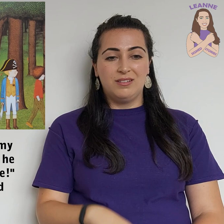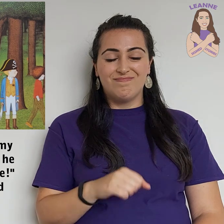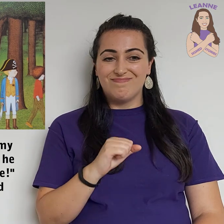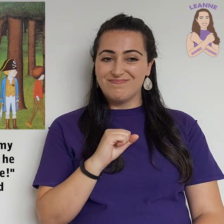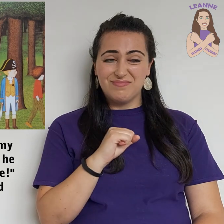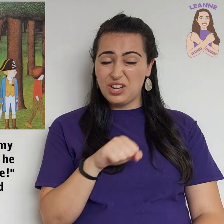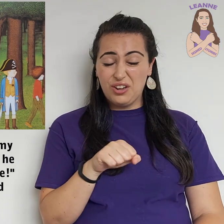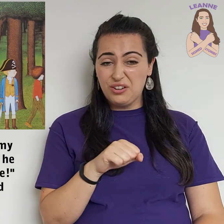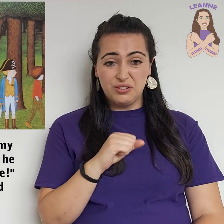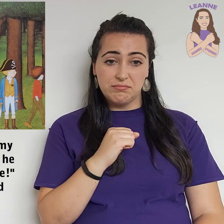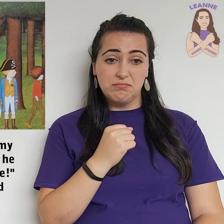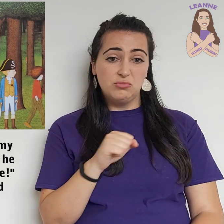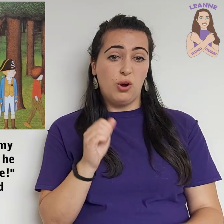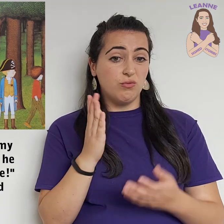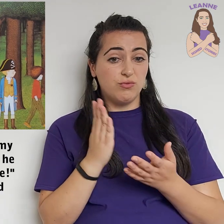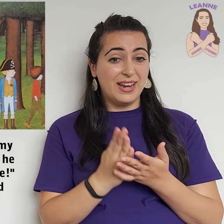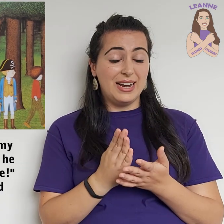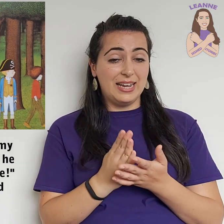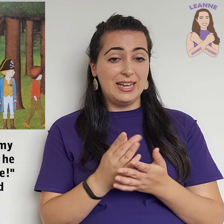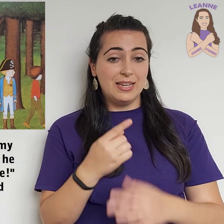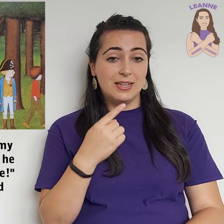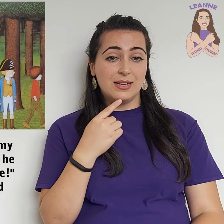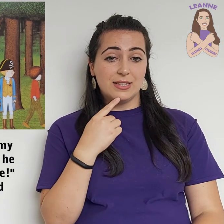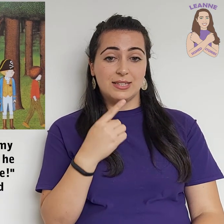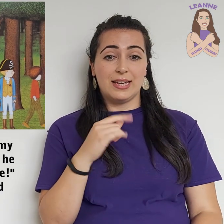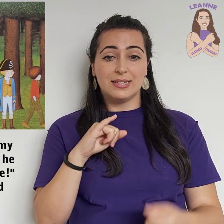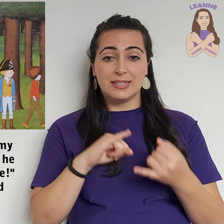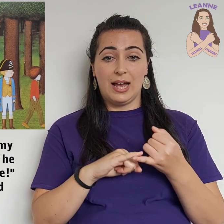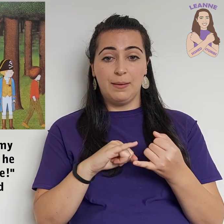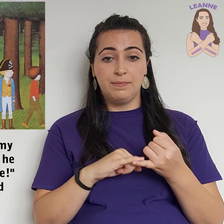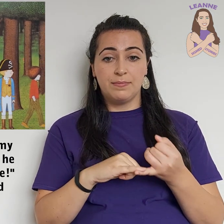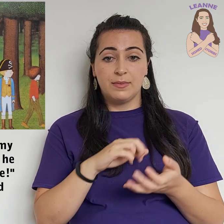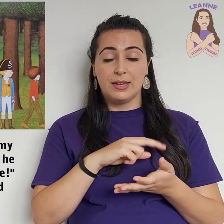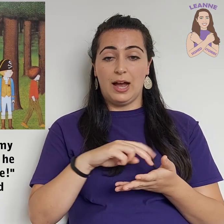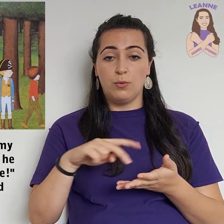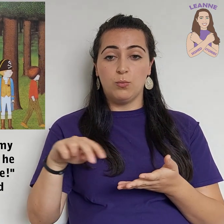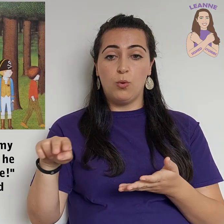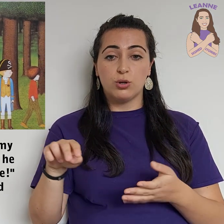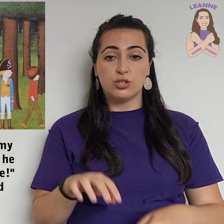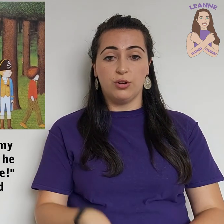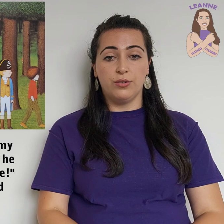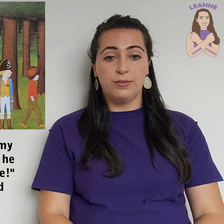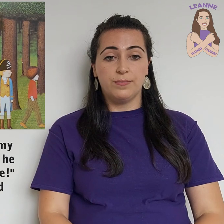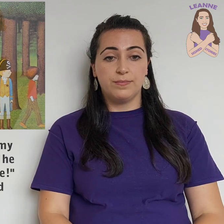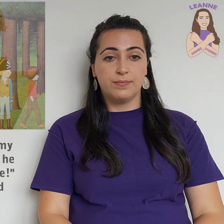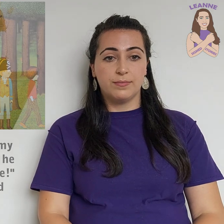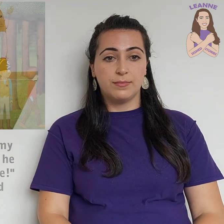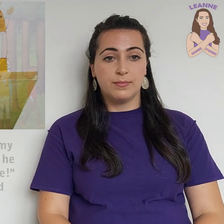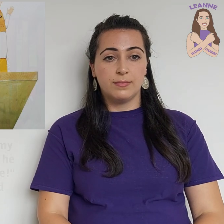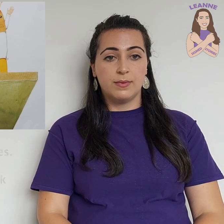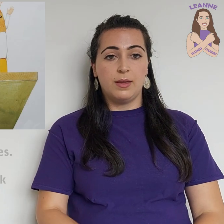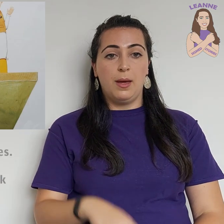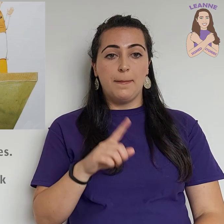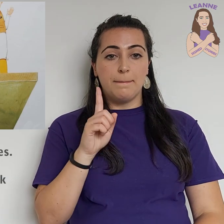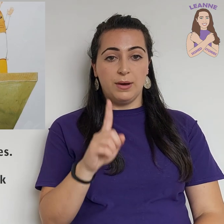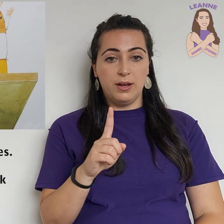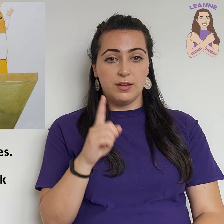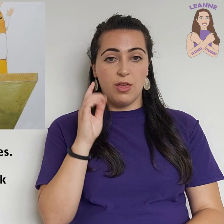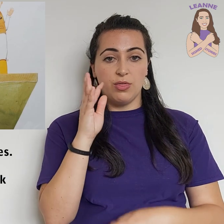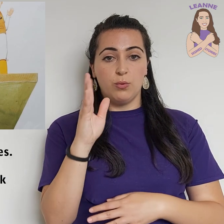No, not really, said Sam and walked on. But the